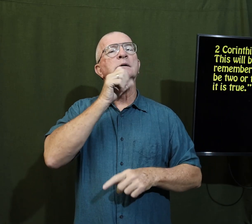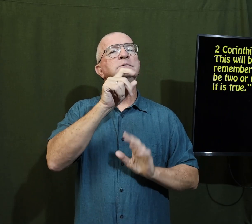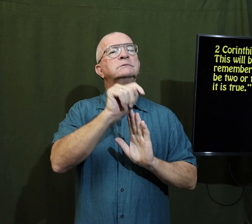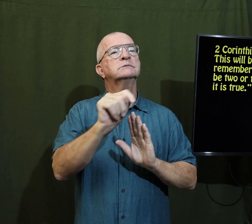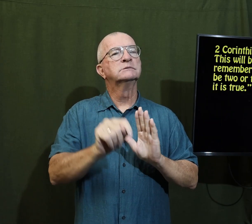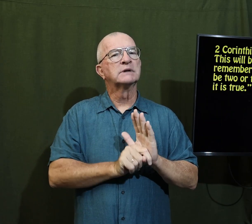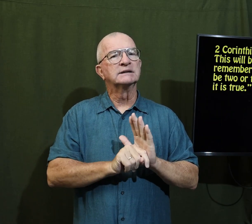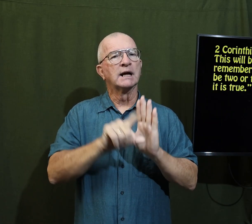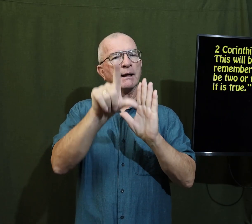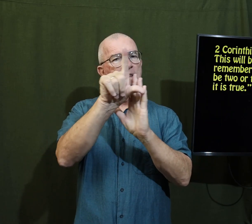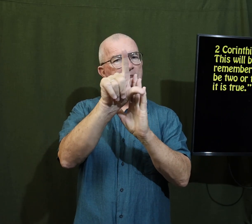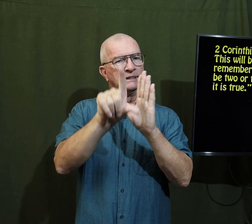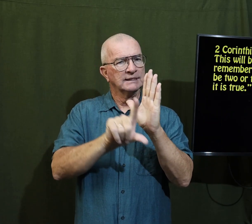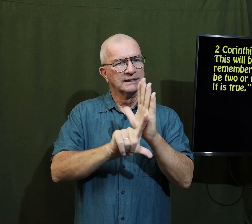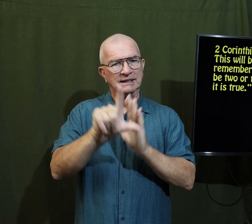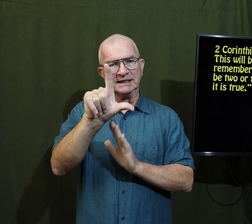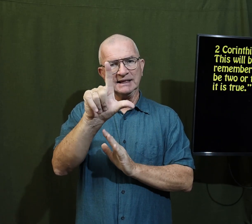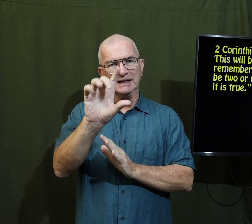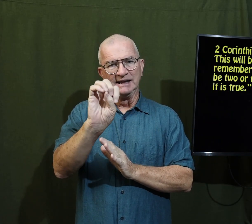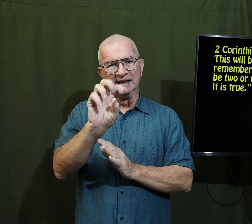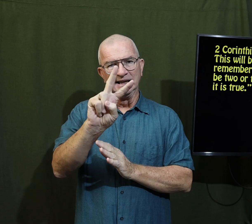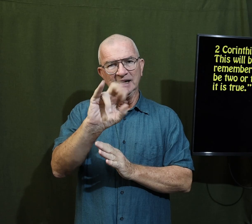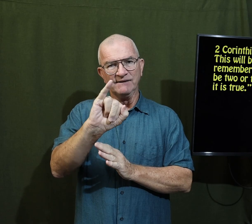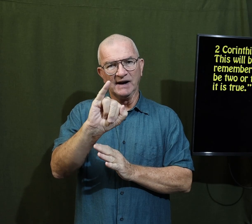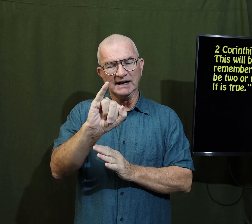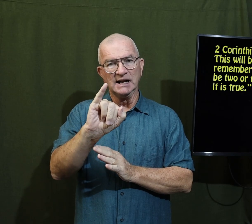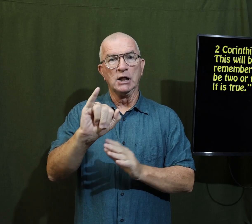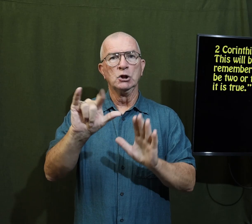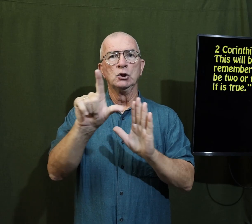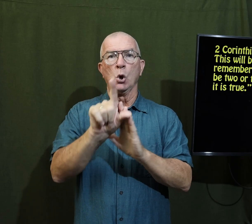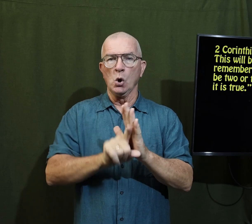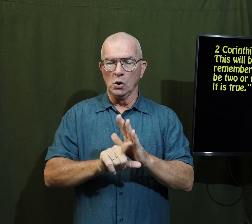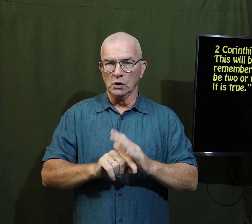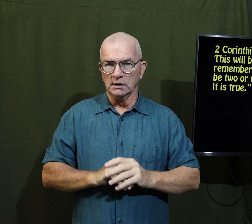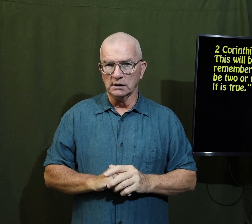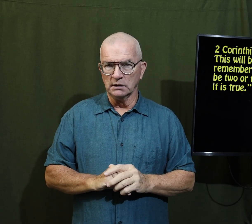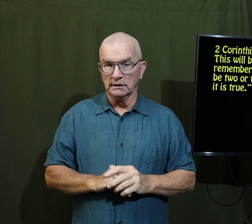That's a quote from the Old Testament law, the Levitical law.